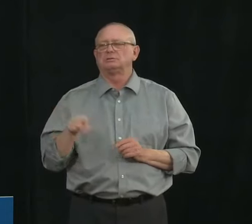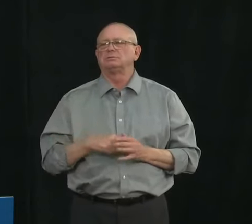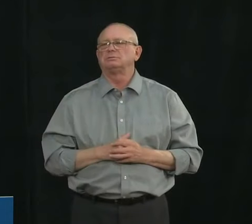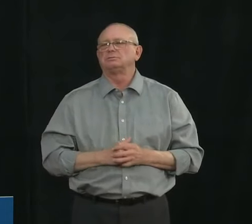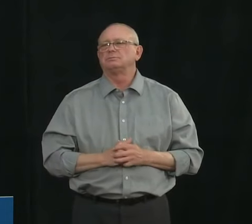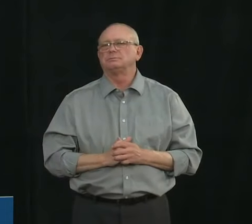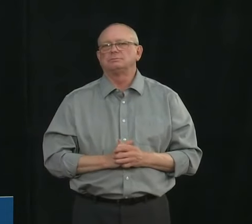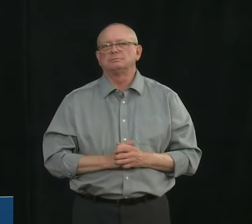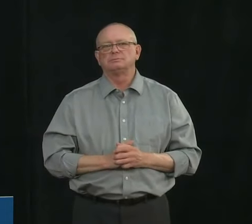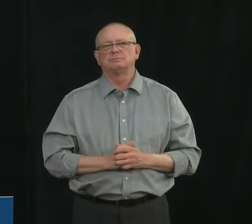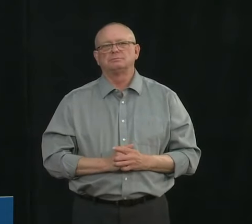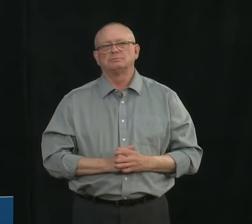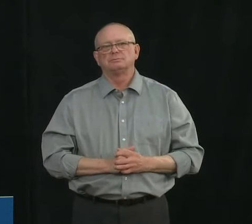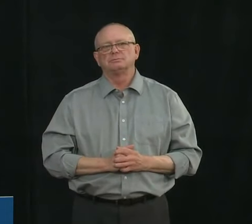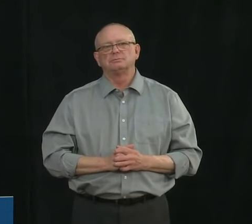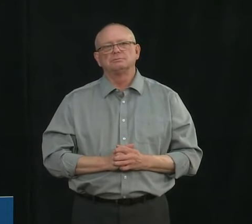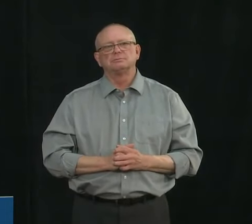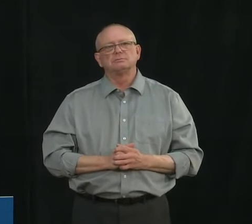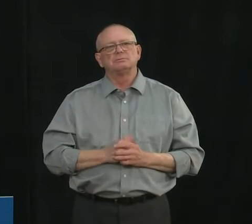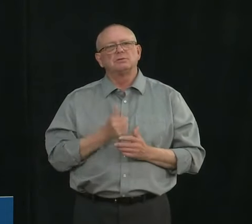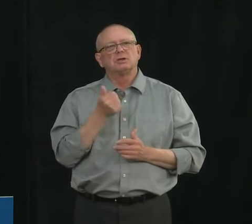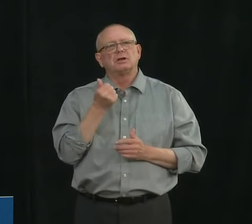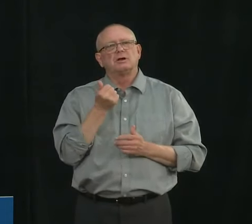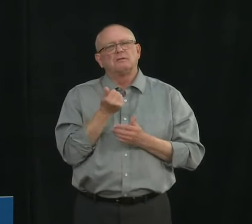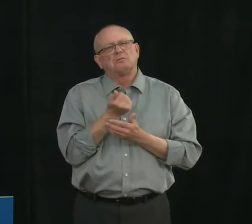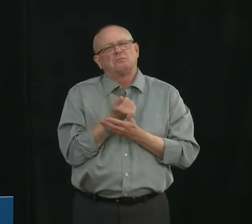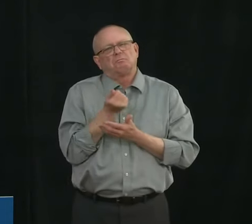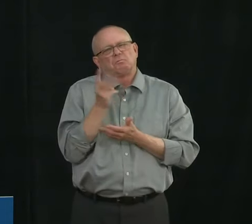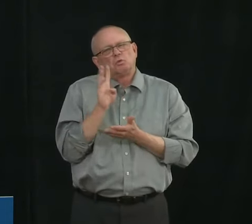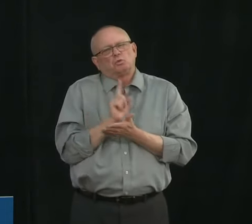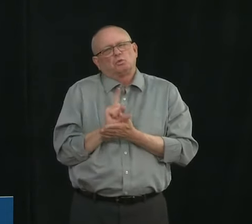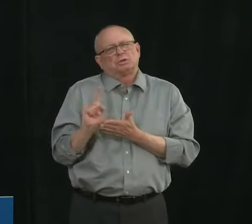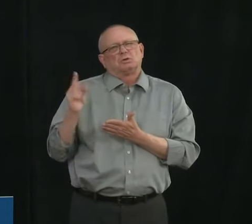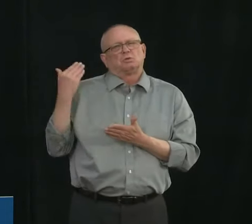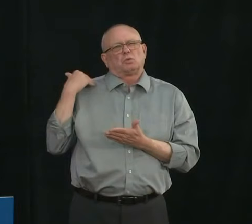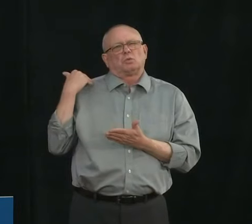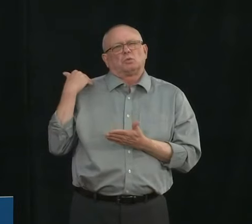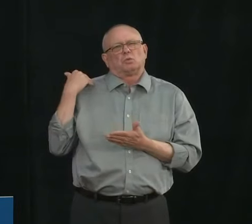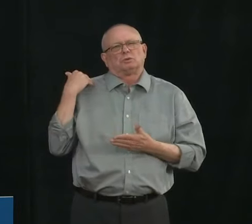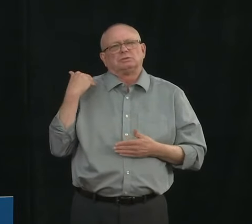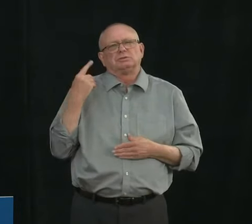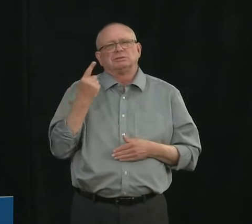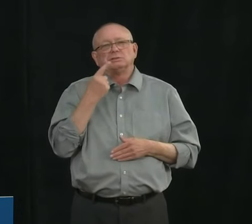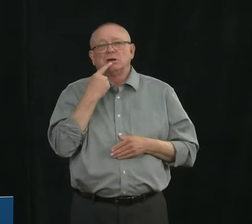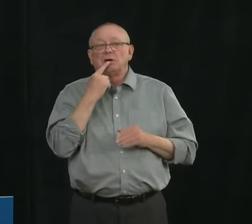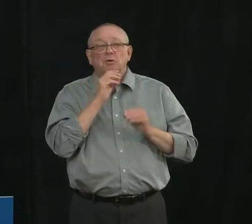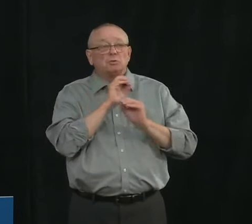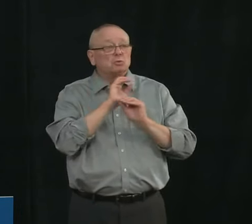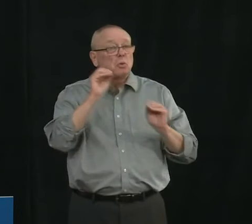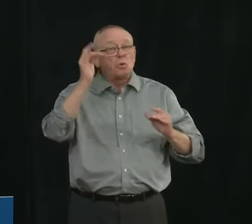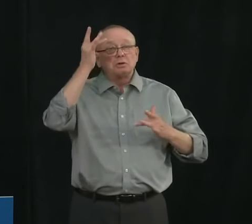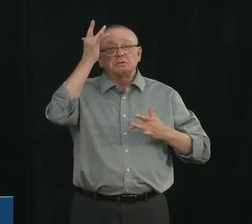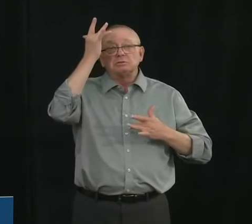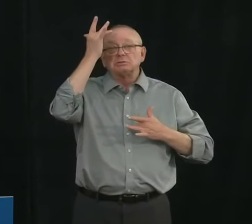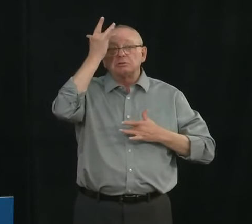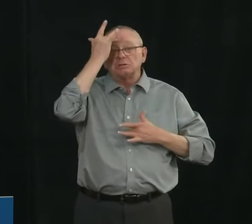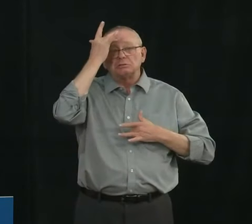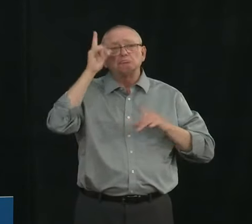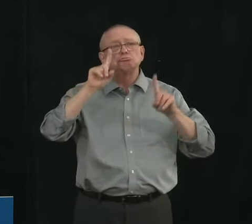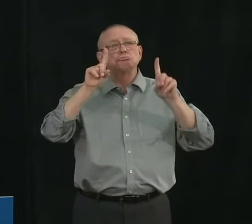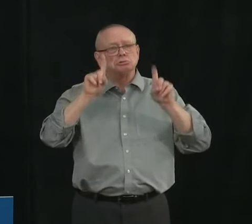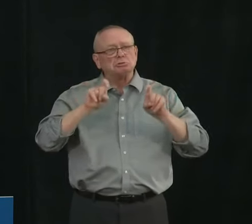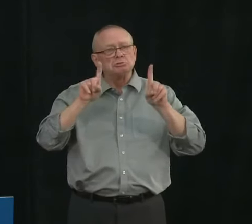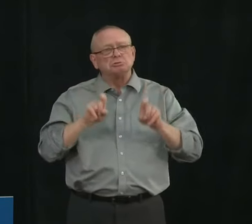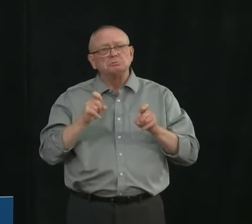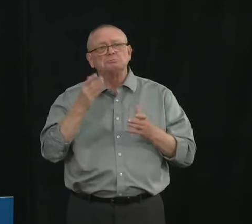A couple of weeks ago you said testing those with no known exposure is more likely to lead to false positives. You've also said that testing many asymptomatic people isn't necessary